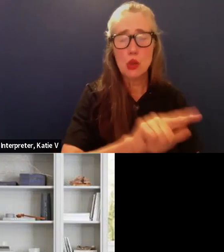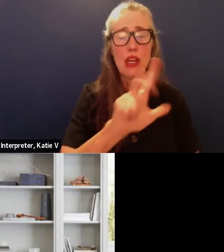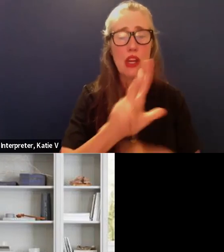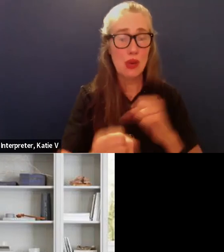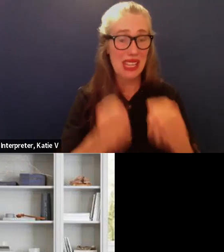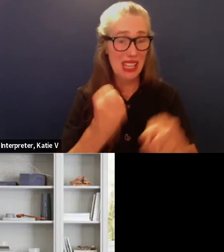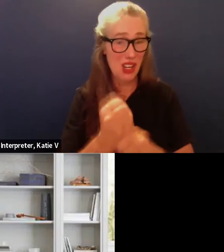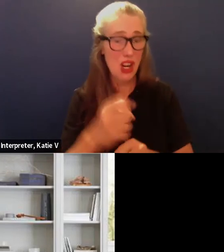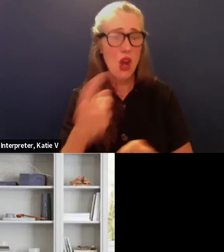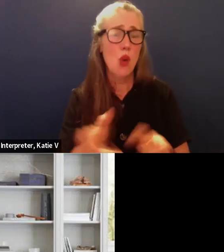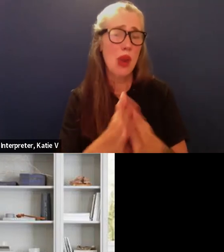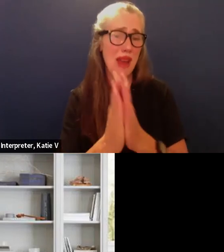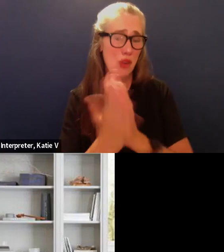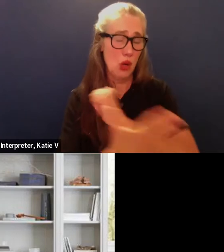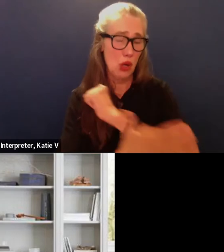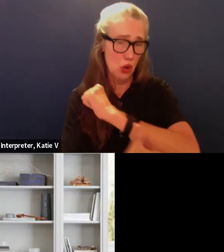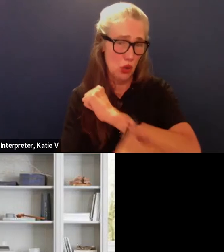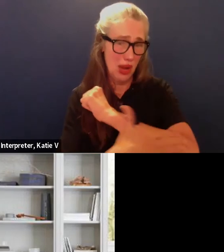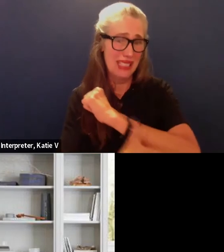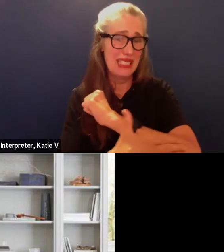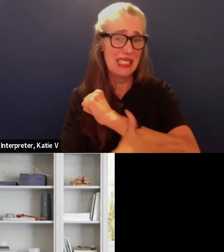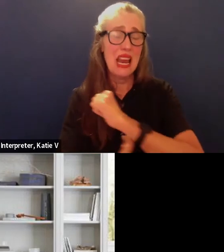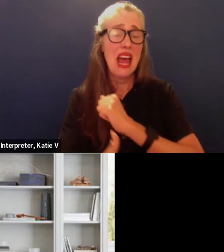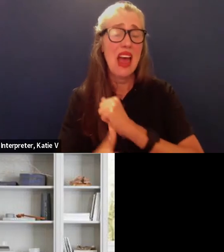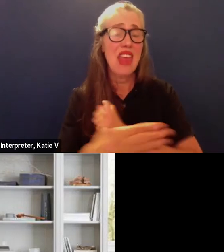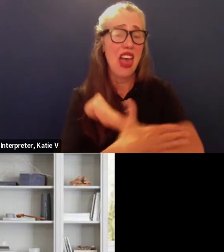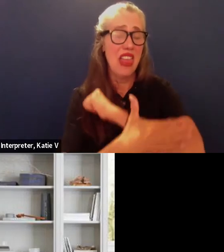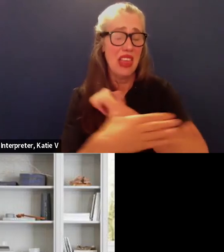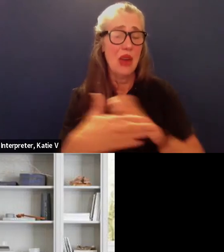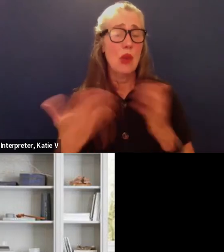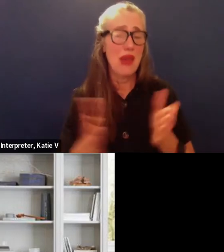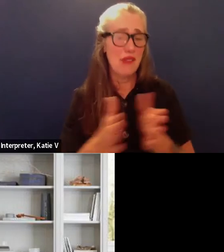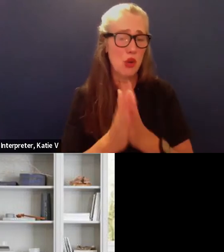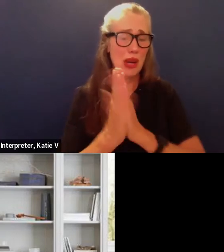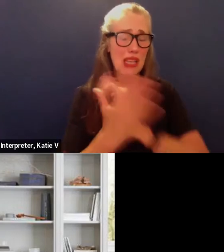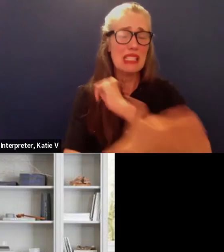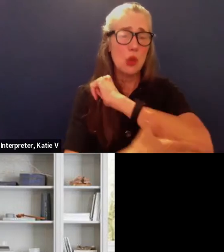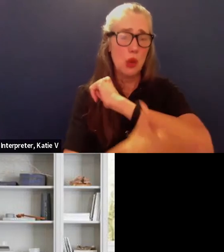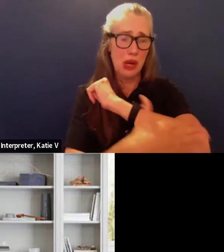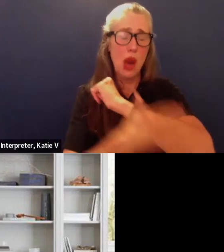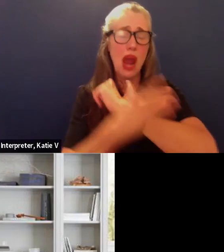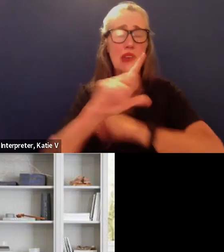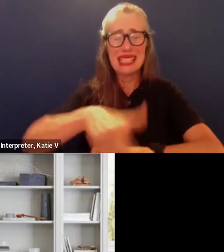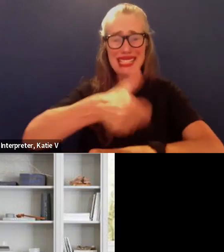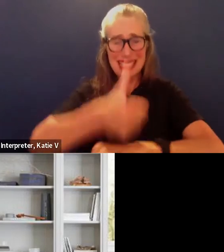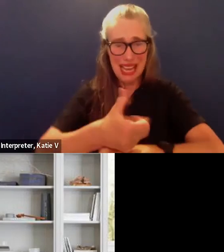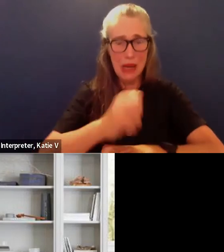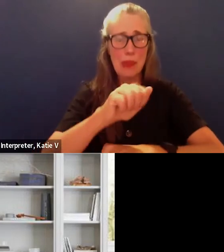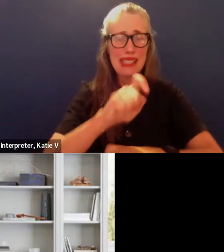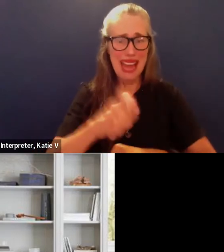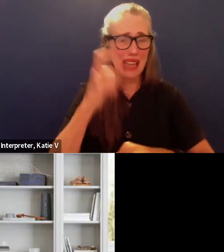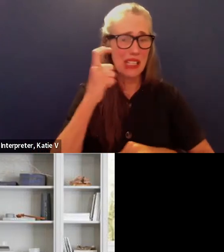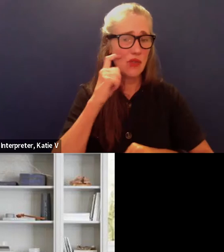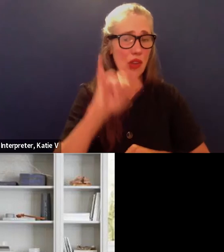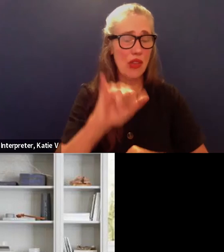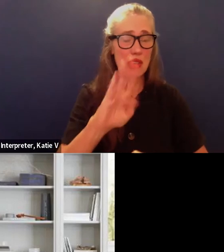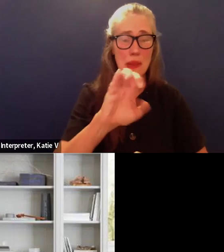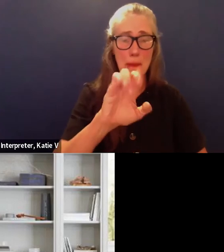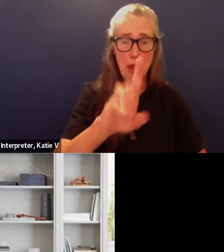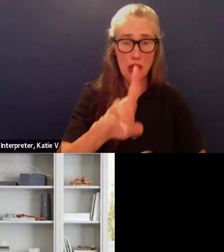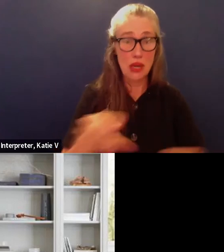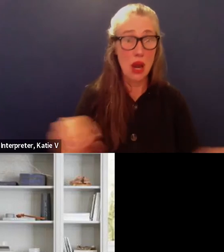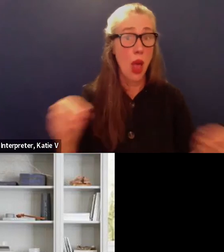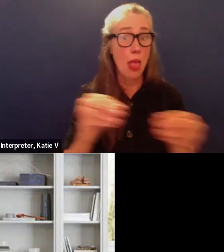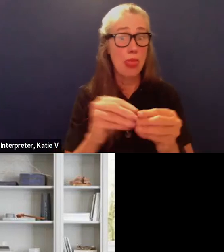county levy a tax for this potential bond issue. The more bonds that we can fit in the